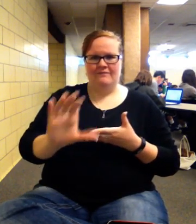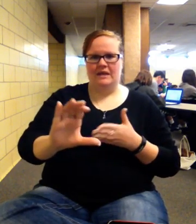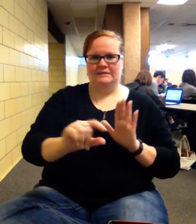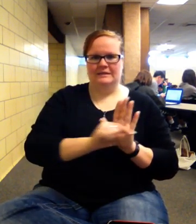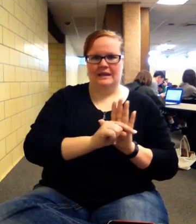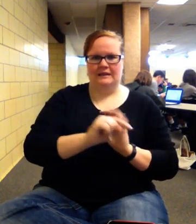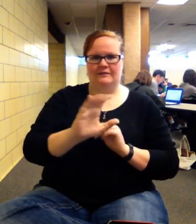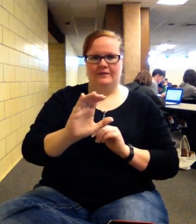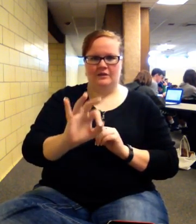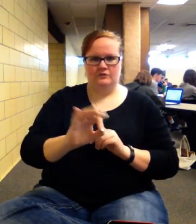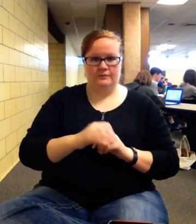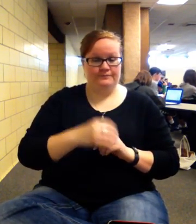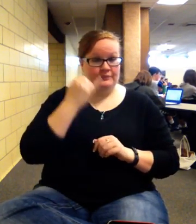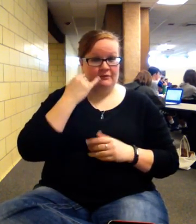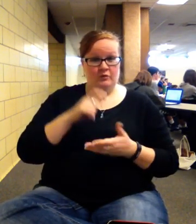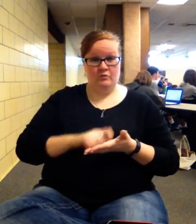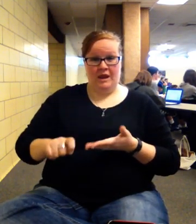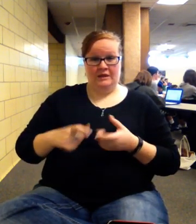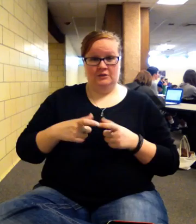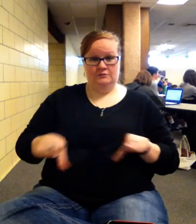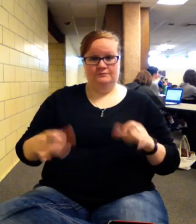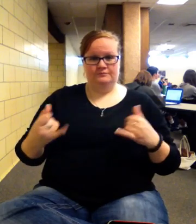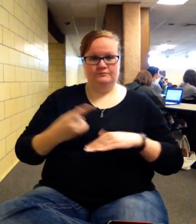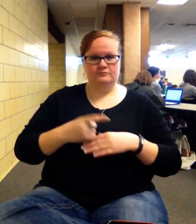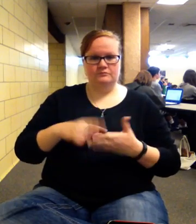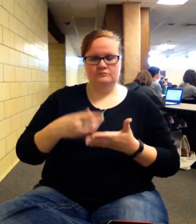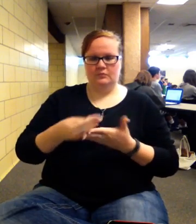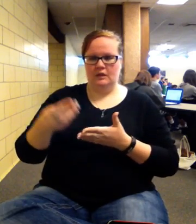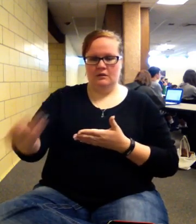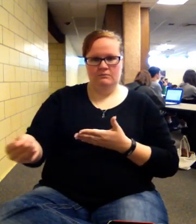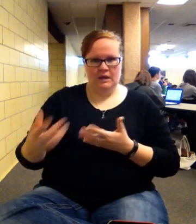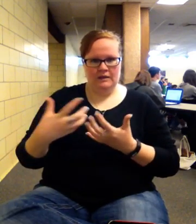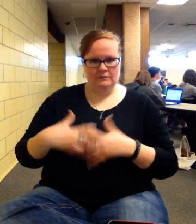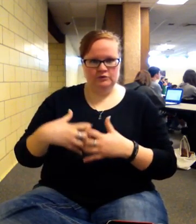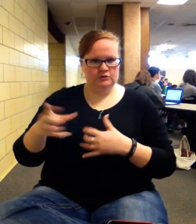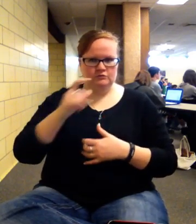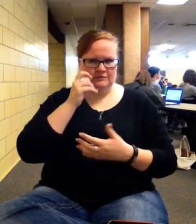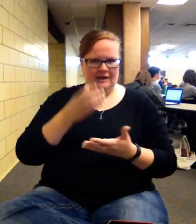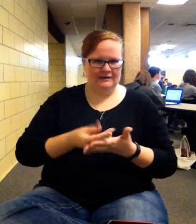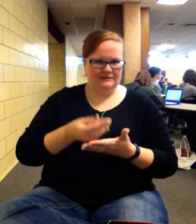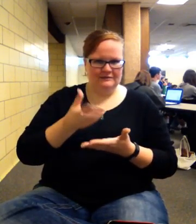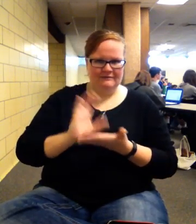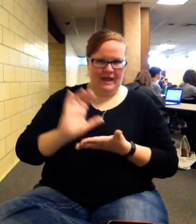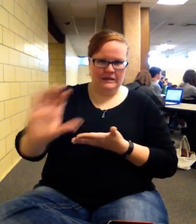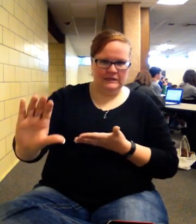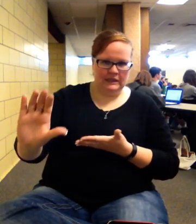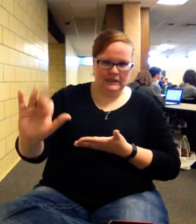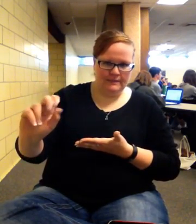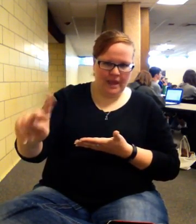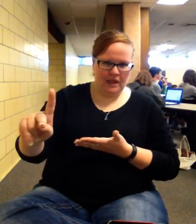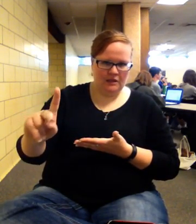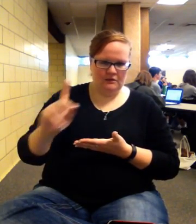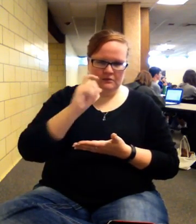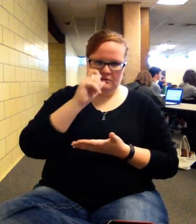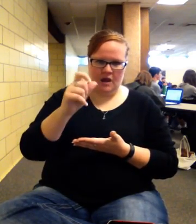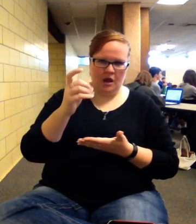If you're writing a check today to buy a piece of machinery, you're not investing that money in the bank, you're not putting it somewhere else to earn money, you're writing a check.